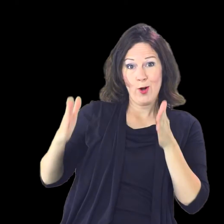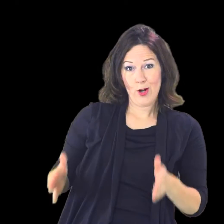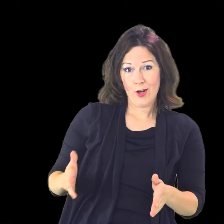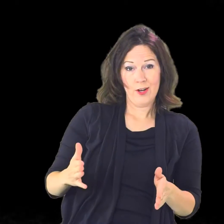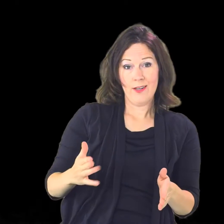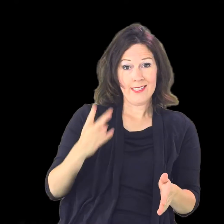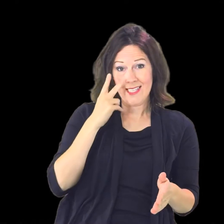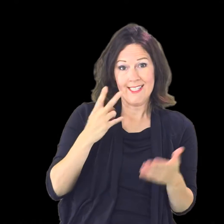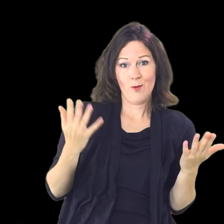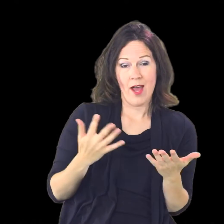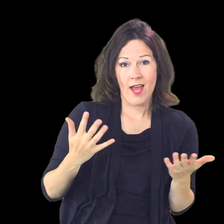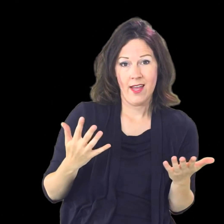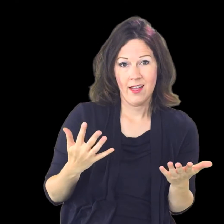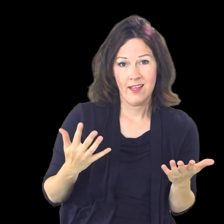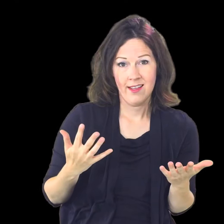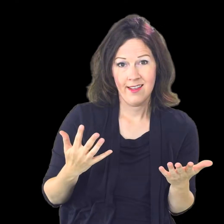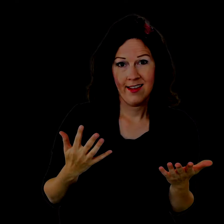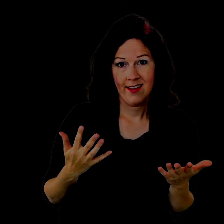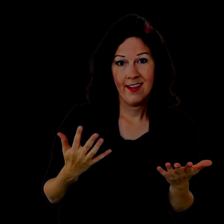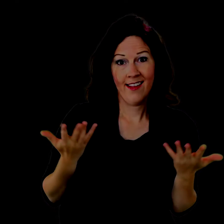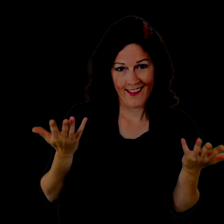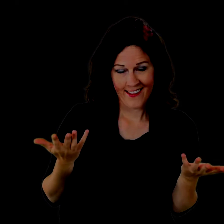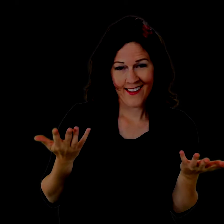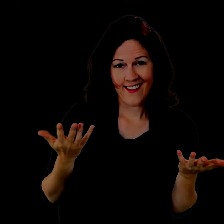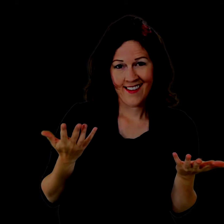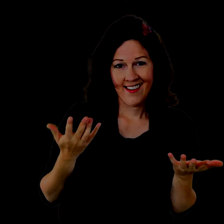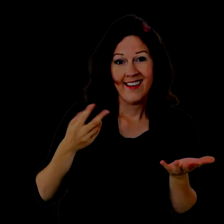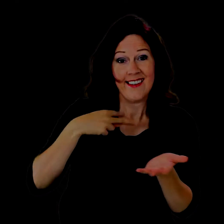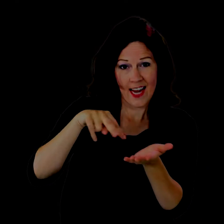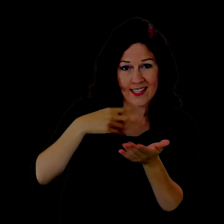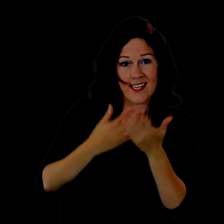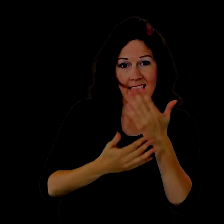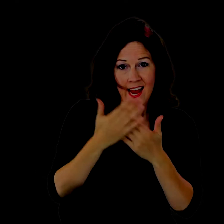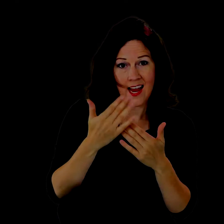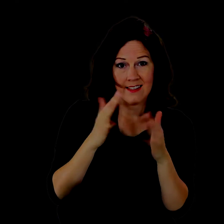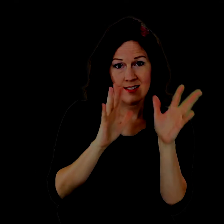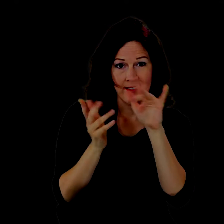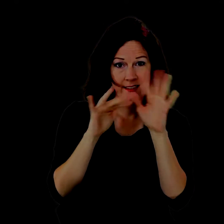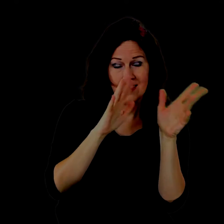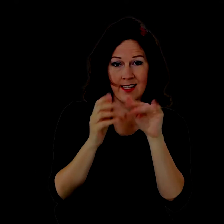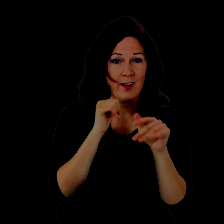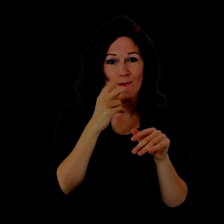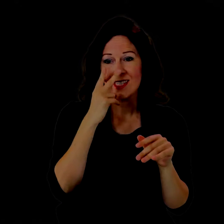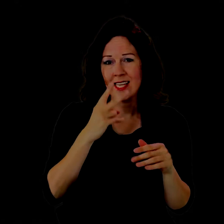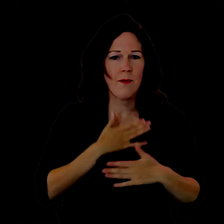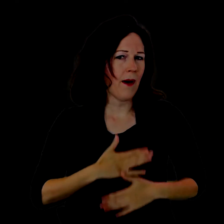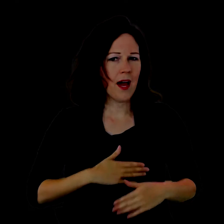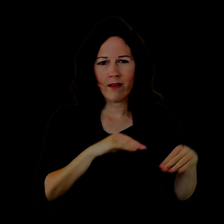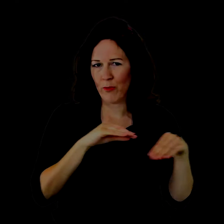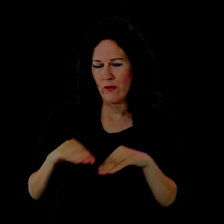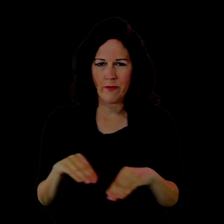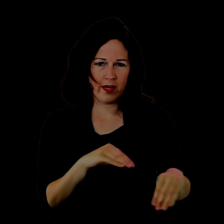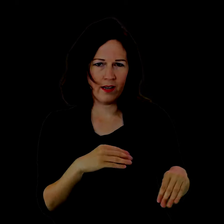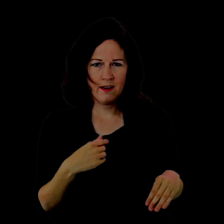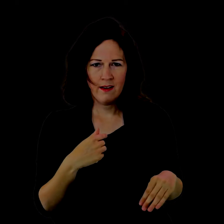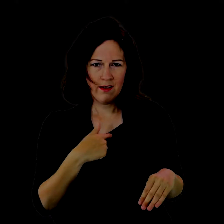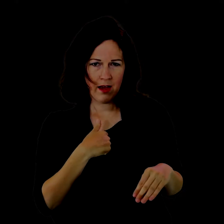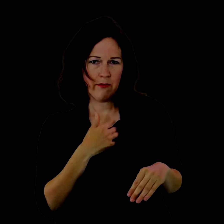sees what dancing hands they don't see the body movement of